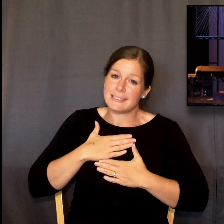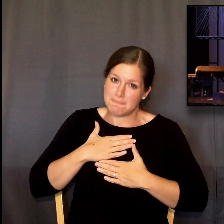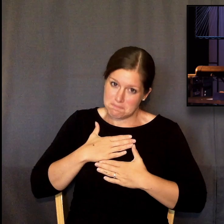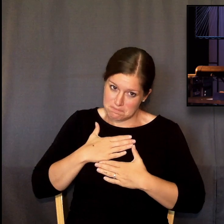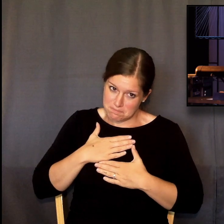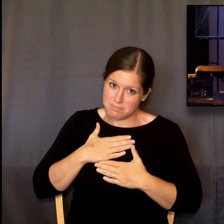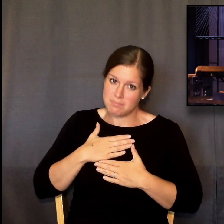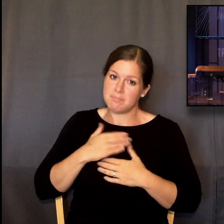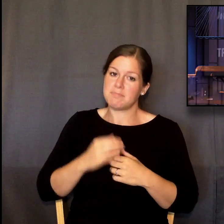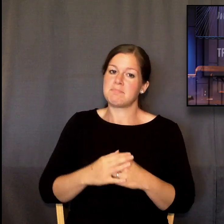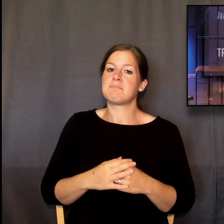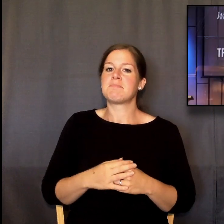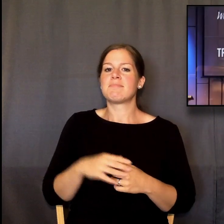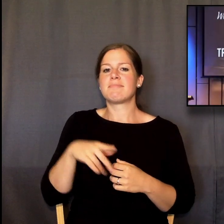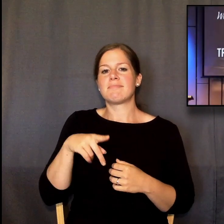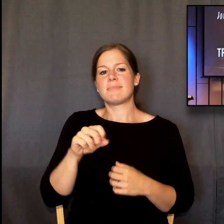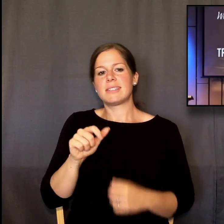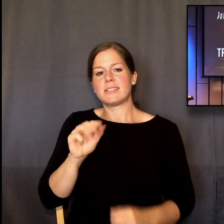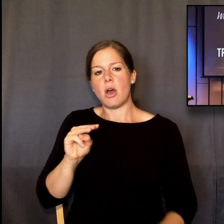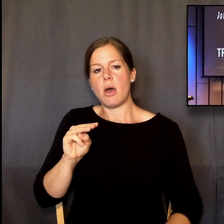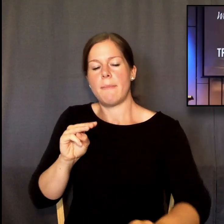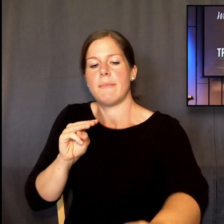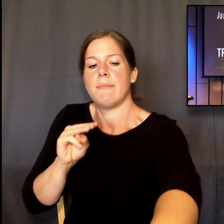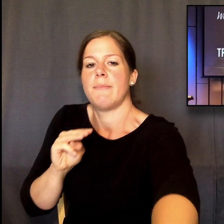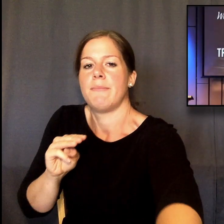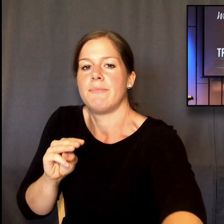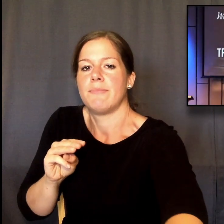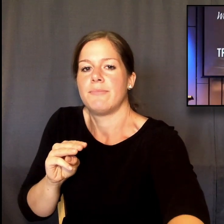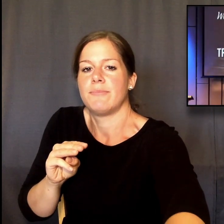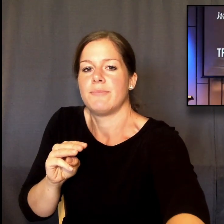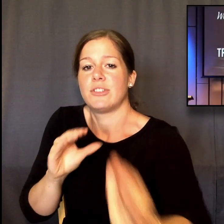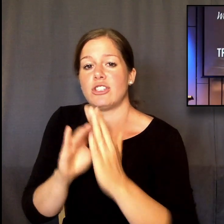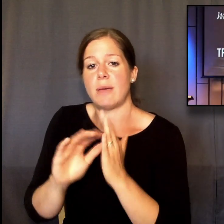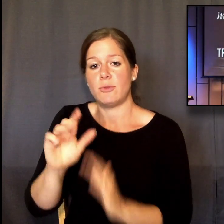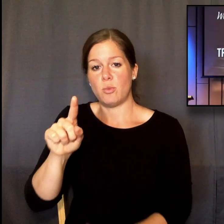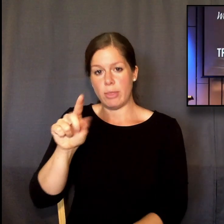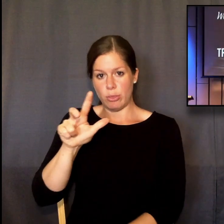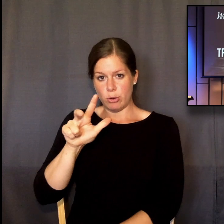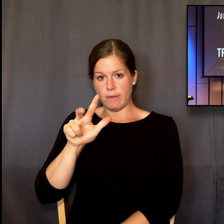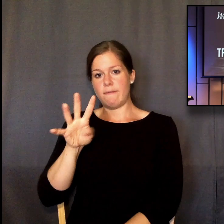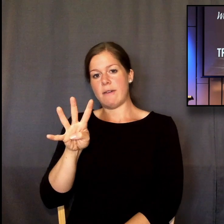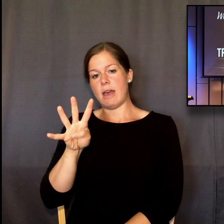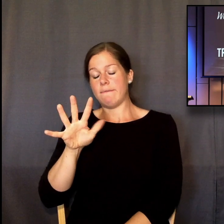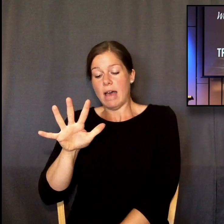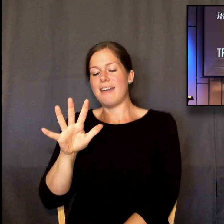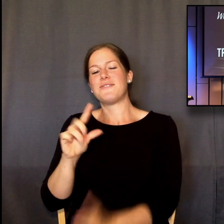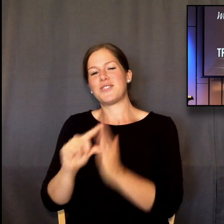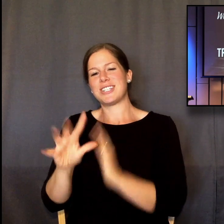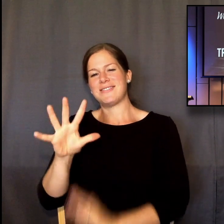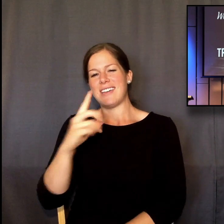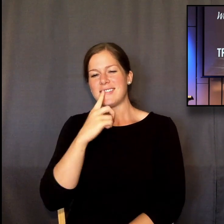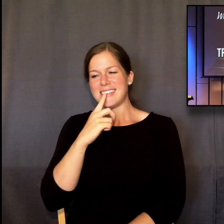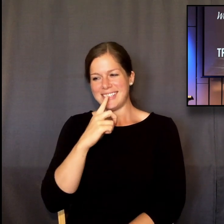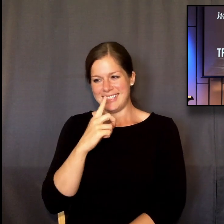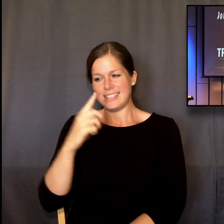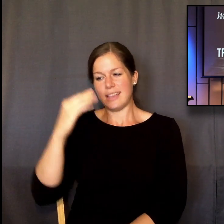pleases. Listen to Psalm 135 starting in verse 5. God's word says, quote, for I know that the Lord is great.